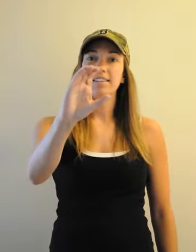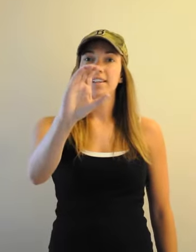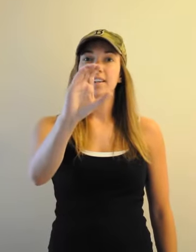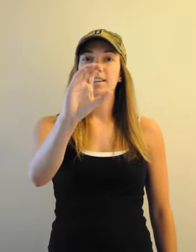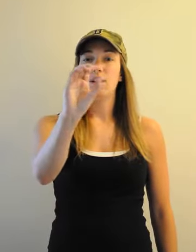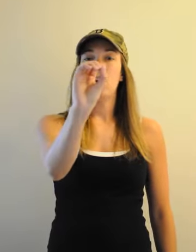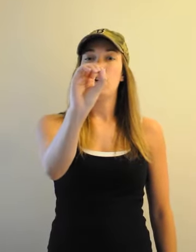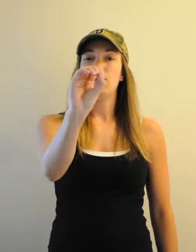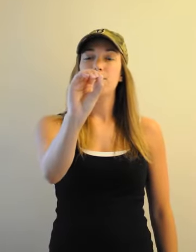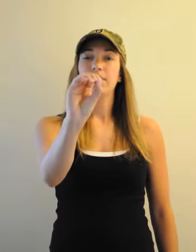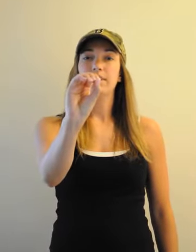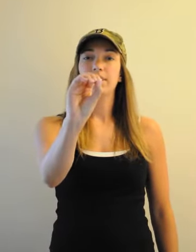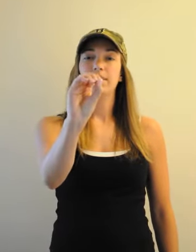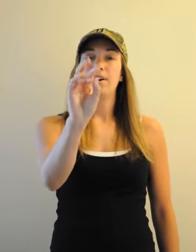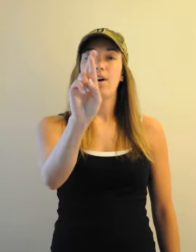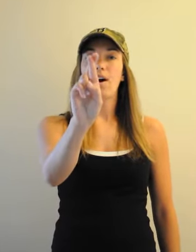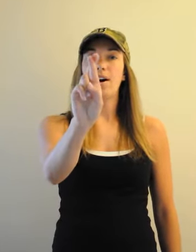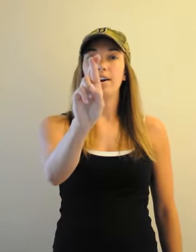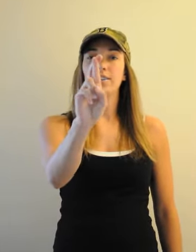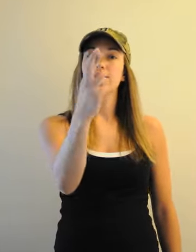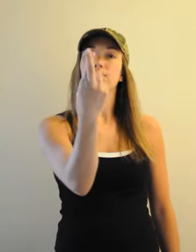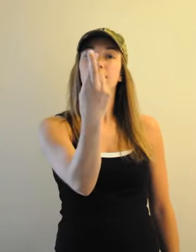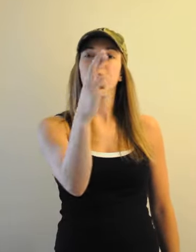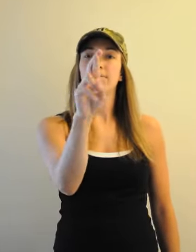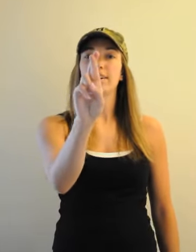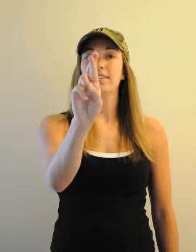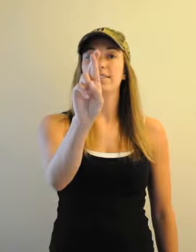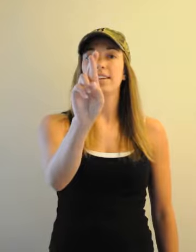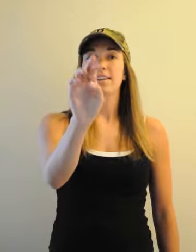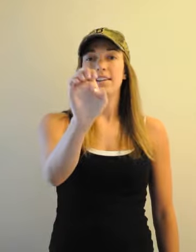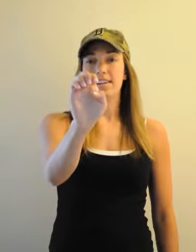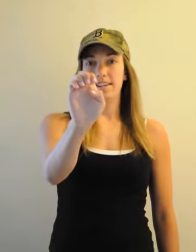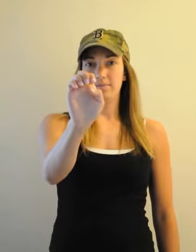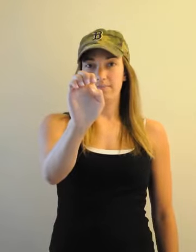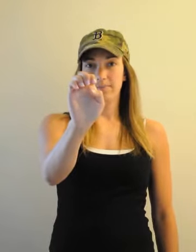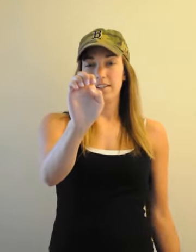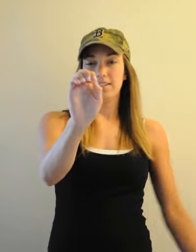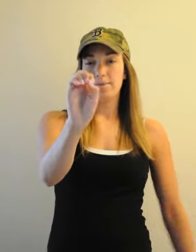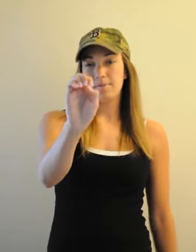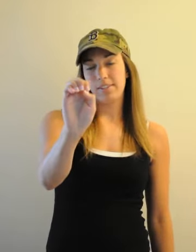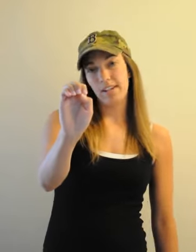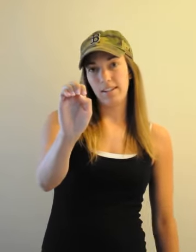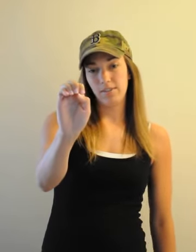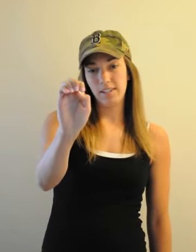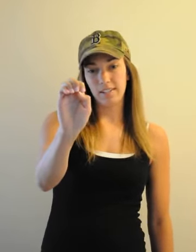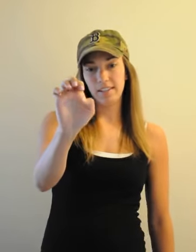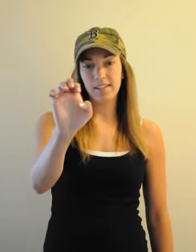O, R, so twist your fingers, E. Some people say they do E like this,